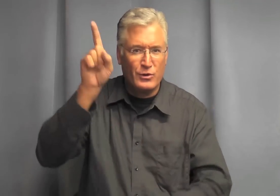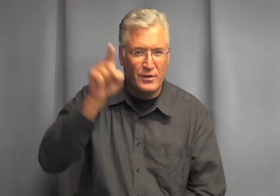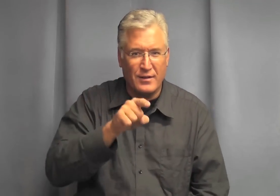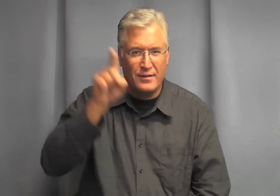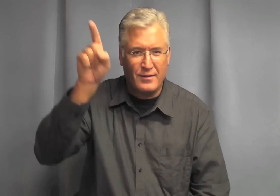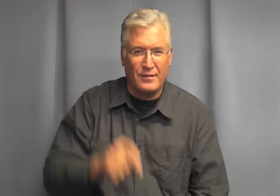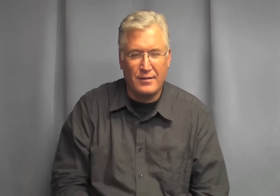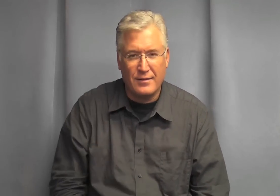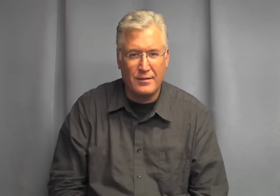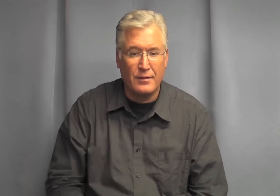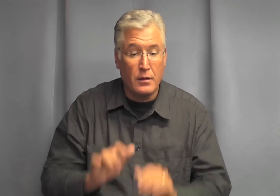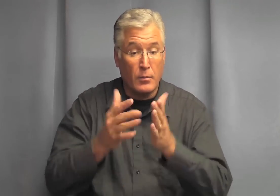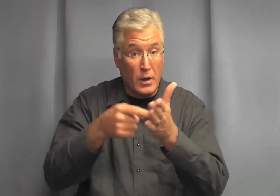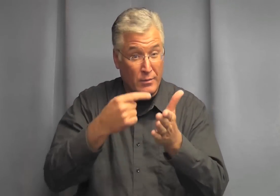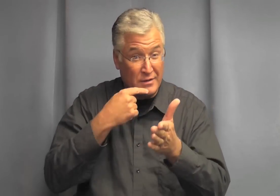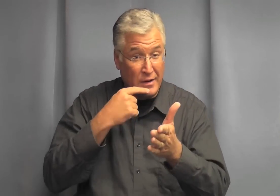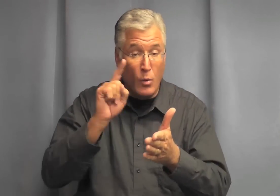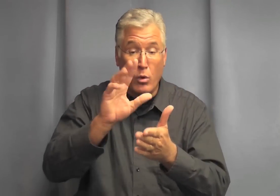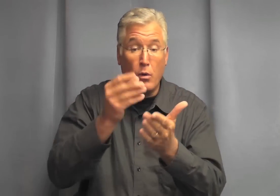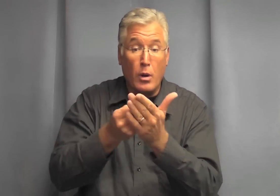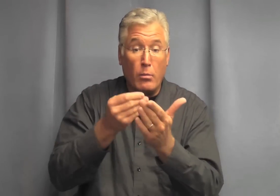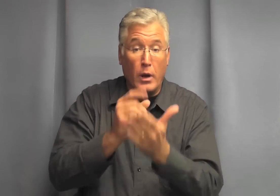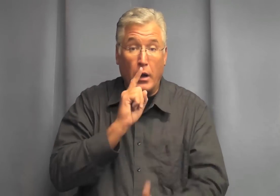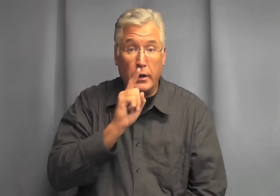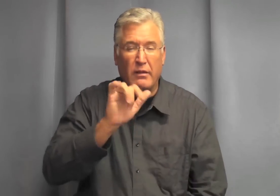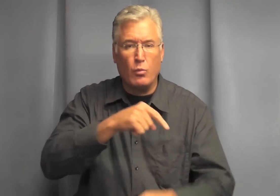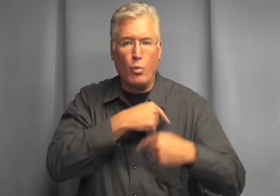the bible says something about this important